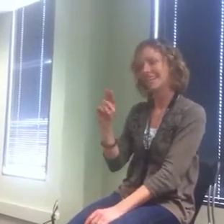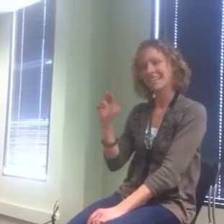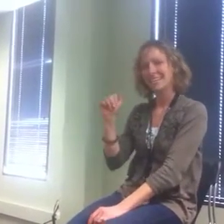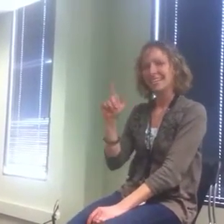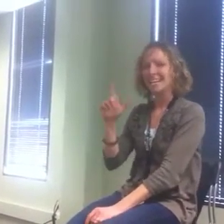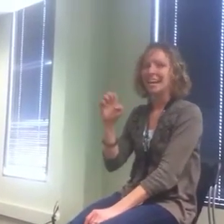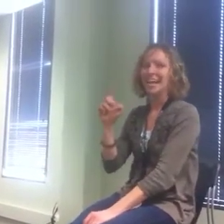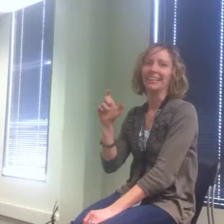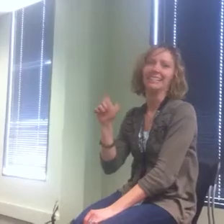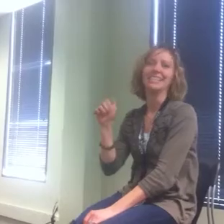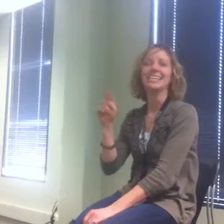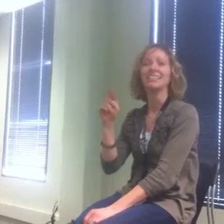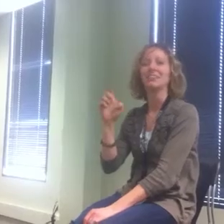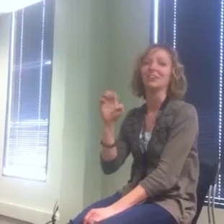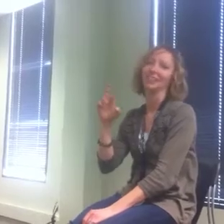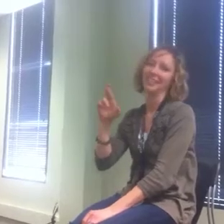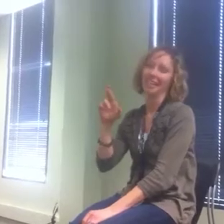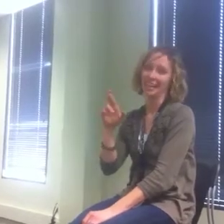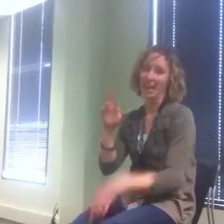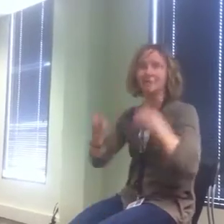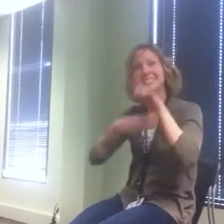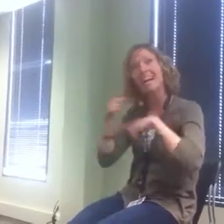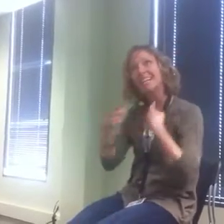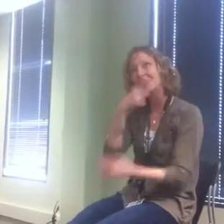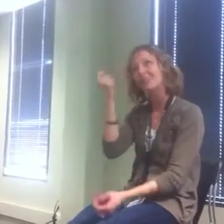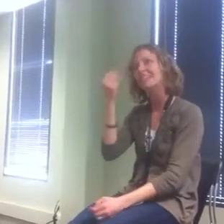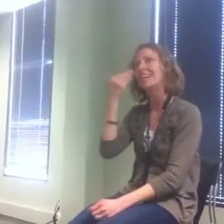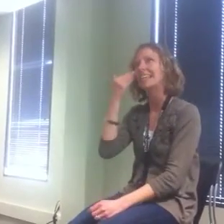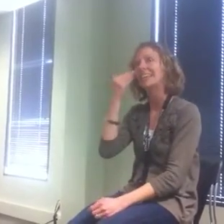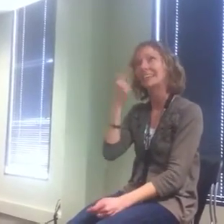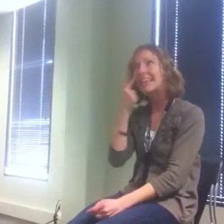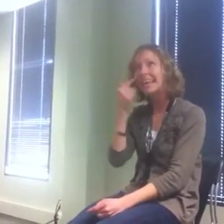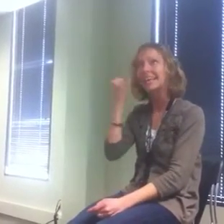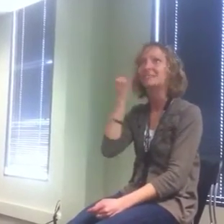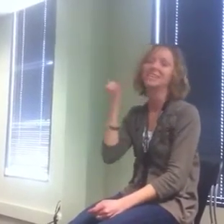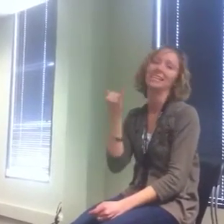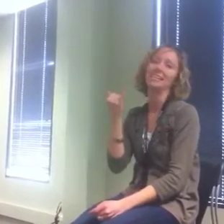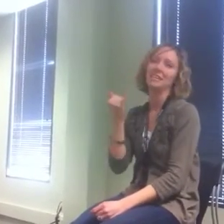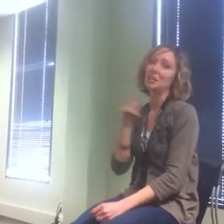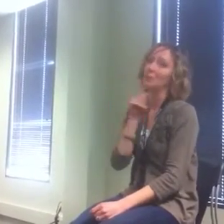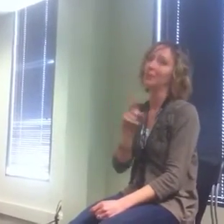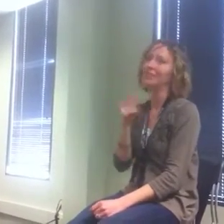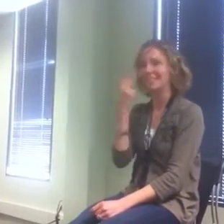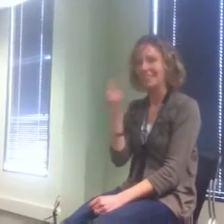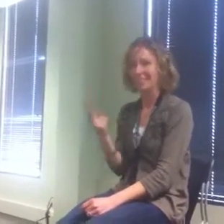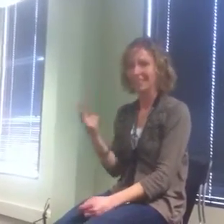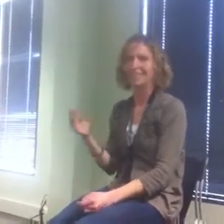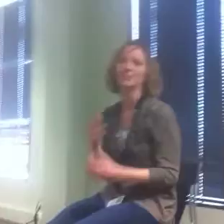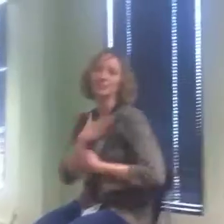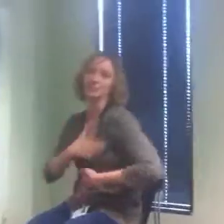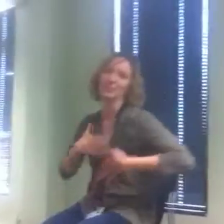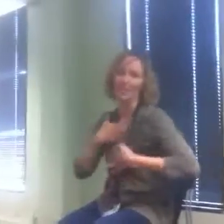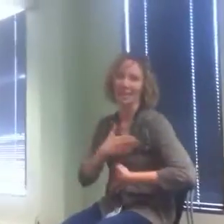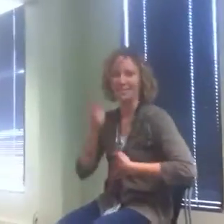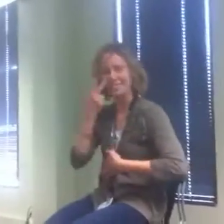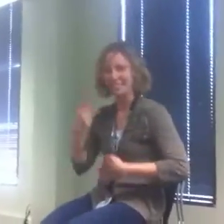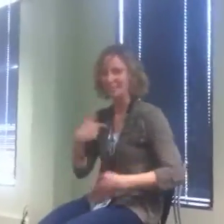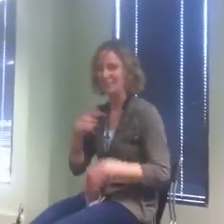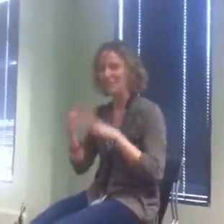Alexander and I'm signing because I think if he really did see this he would appreciate seeing me